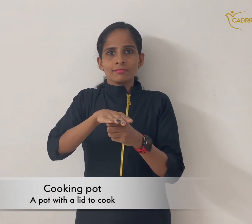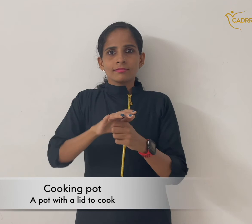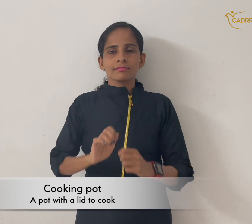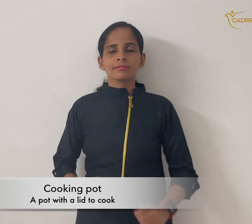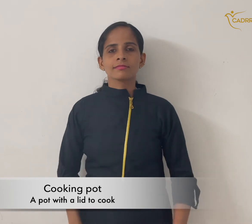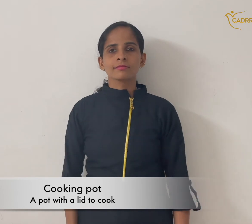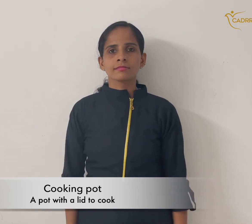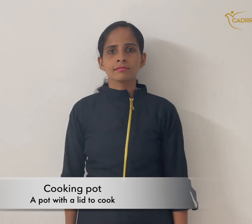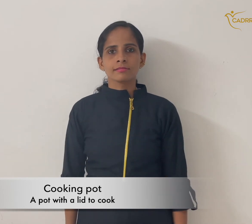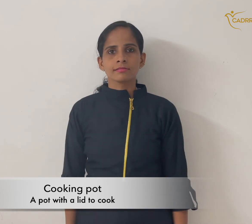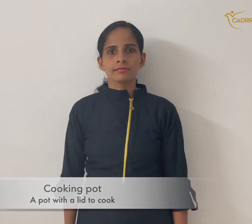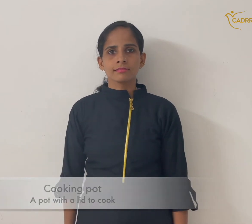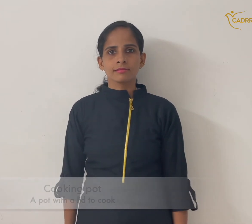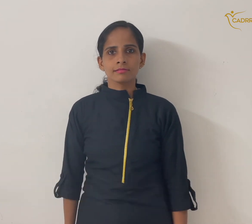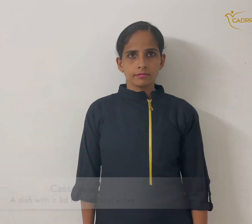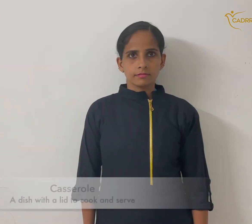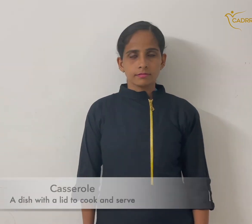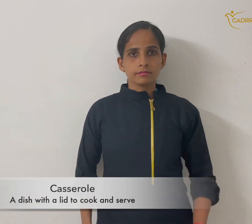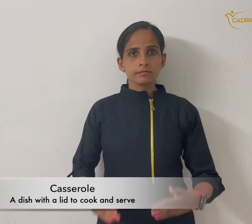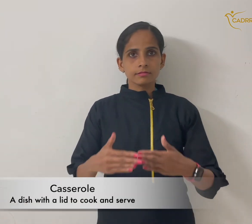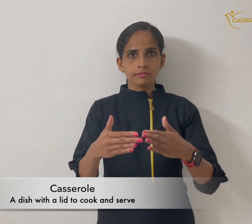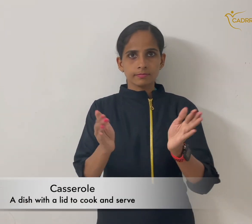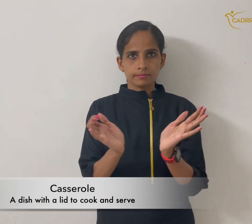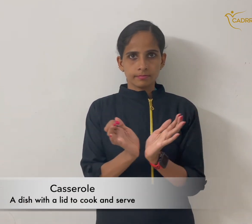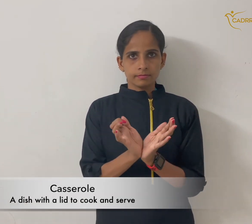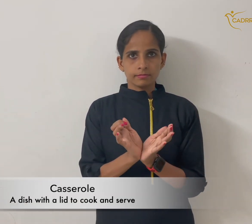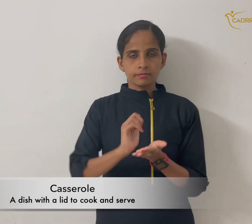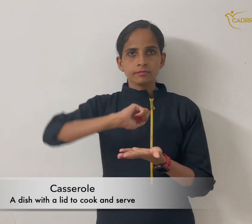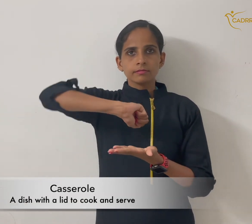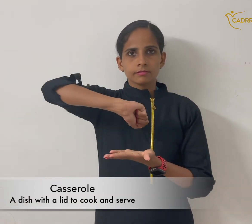Knife diese casserole